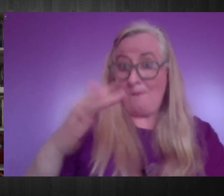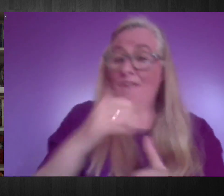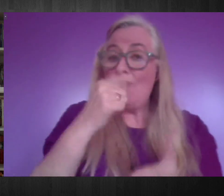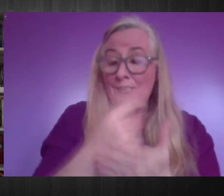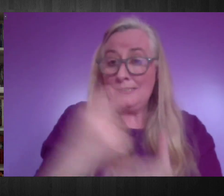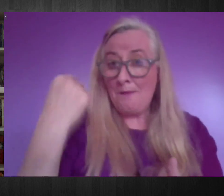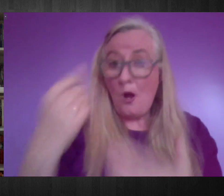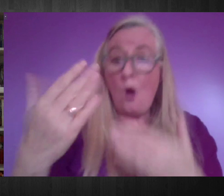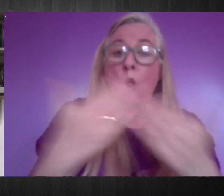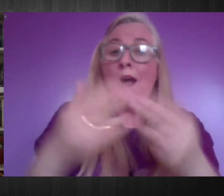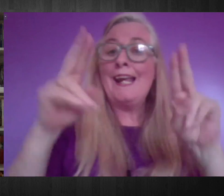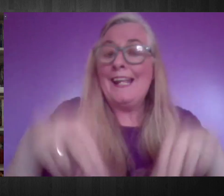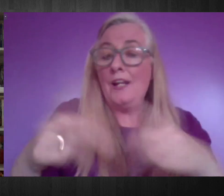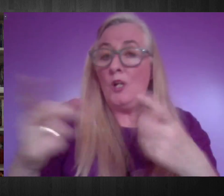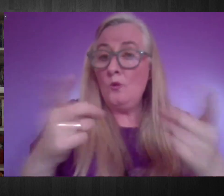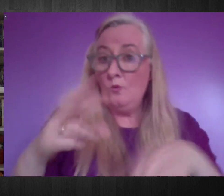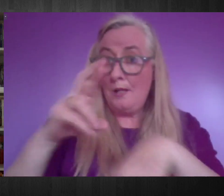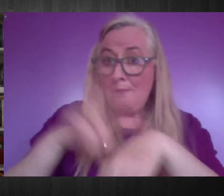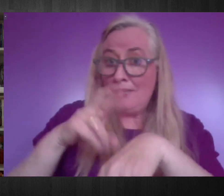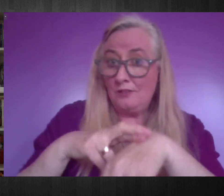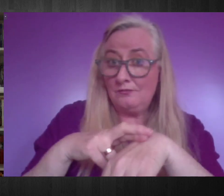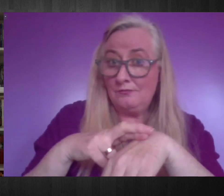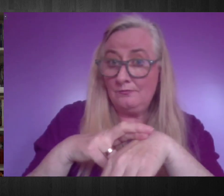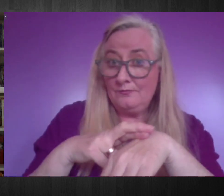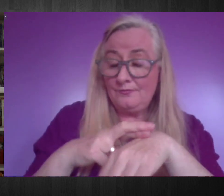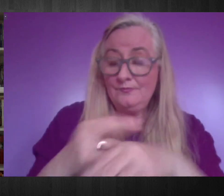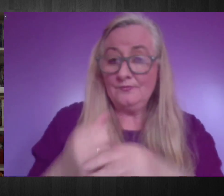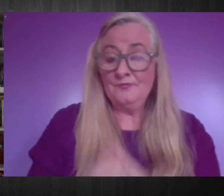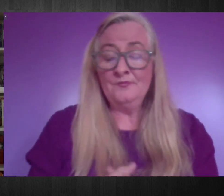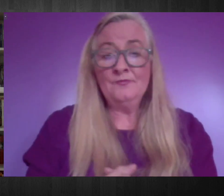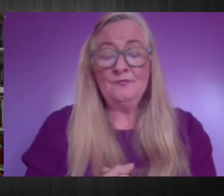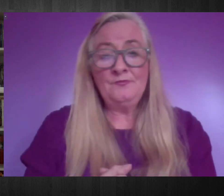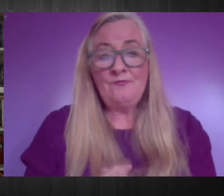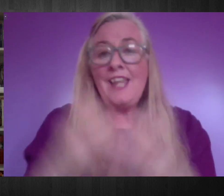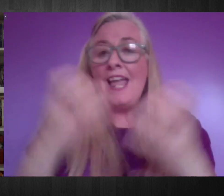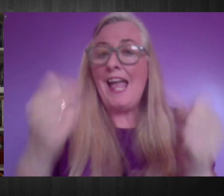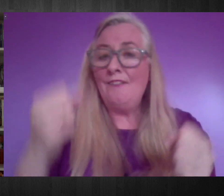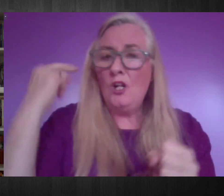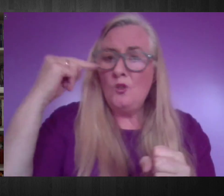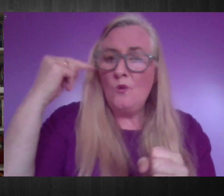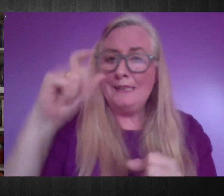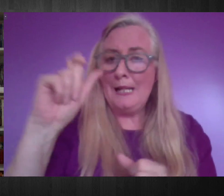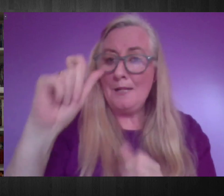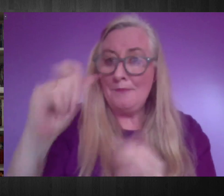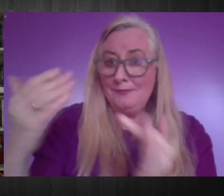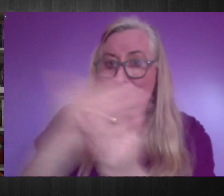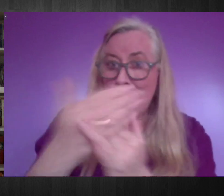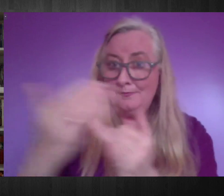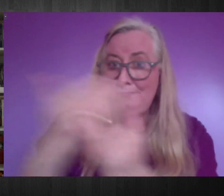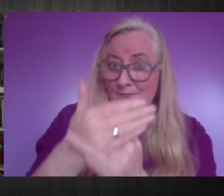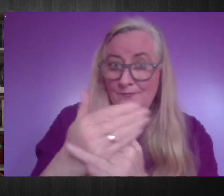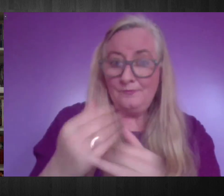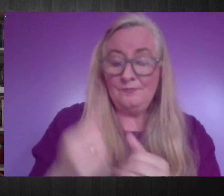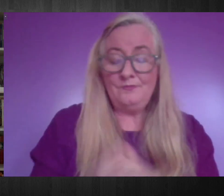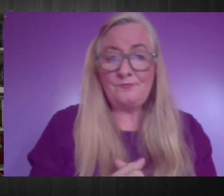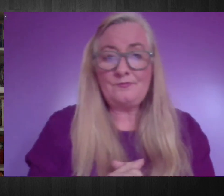better? One of the most important things for me, and I think our system on that, is how we design policies that are inclusive for persons with